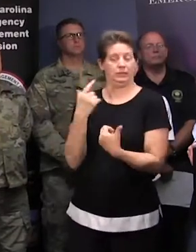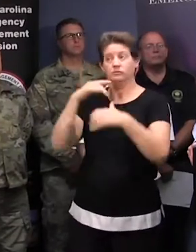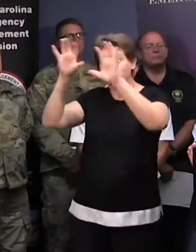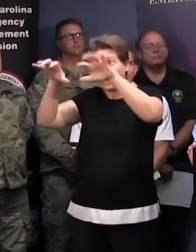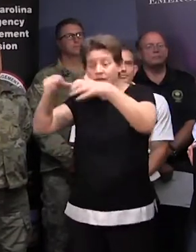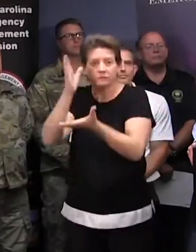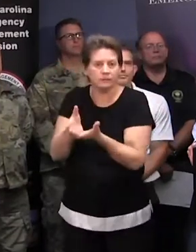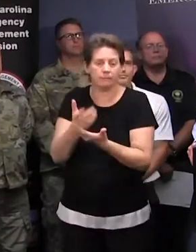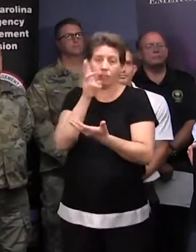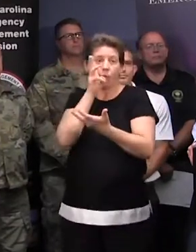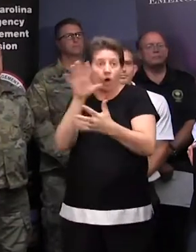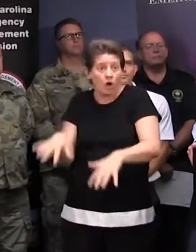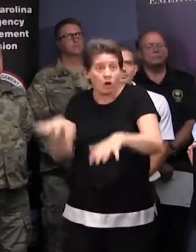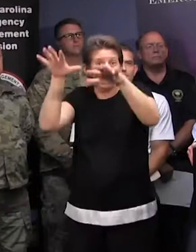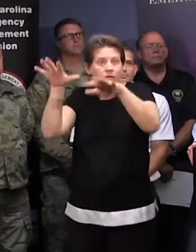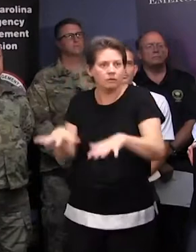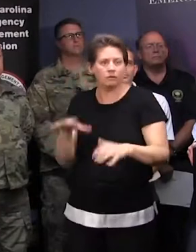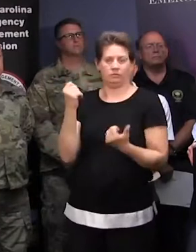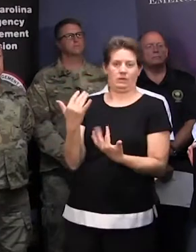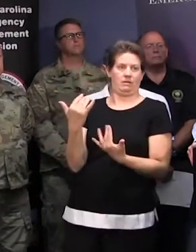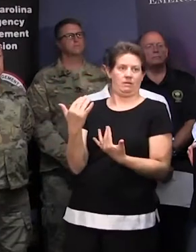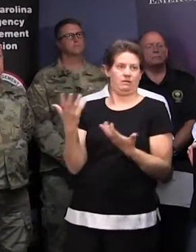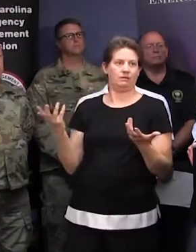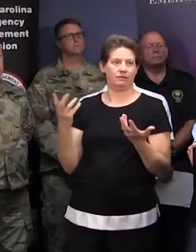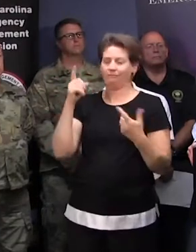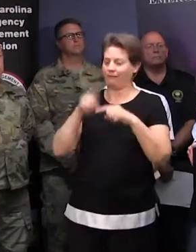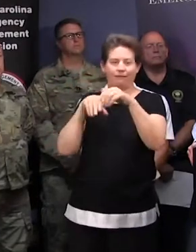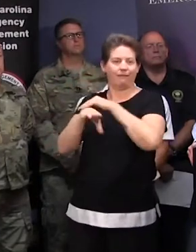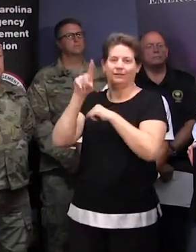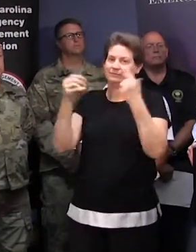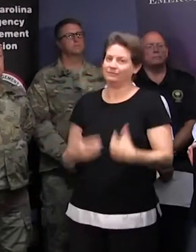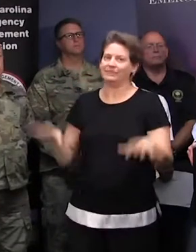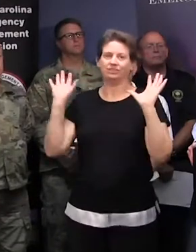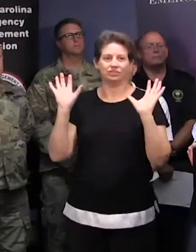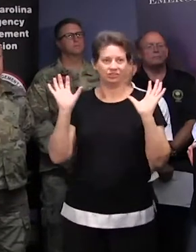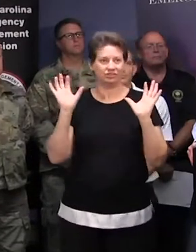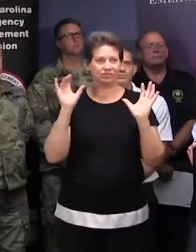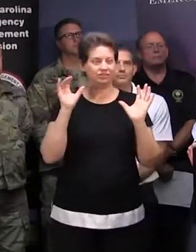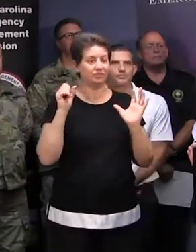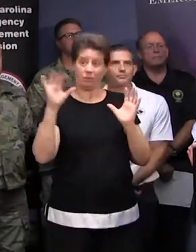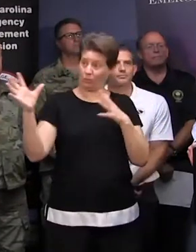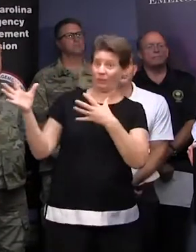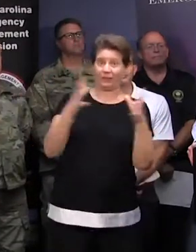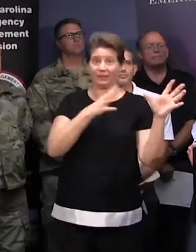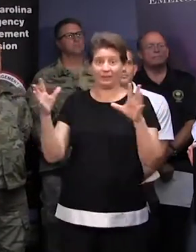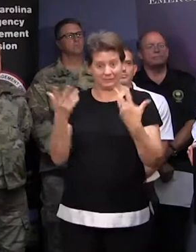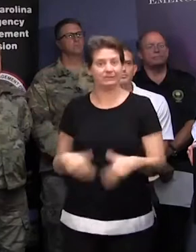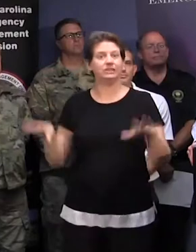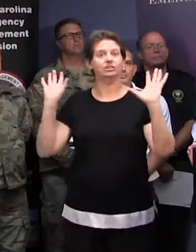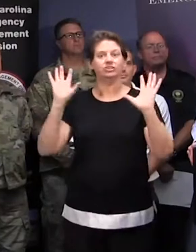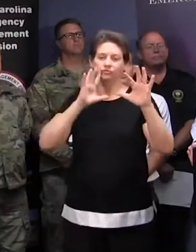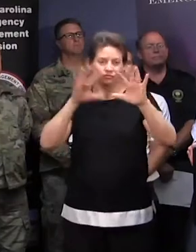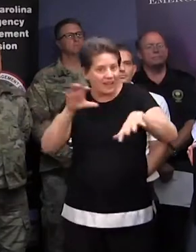are gone. And, of course, we know the waters are going to be coming a day or so, that is, the flooding, a day or so after the winds are gone. So